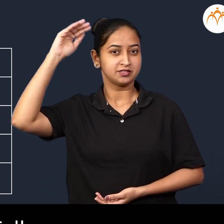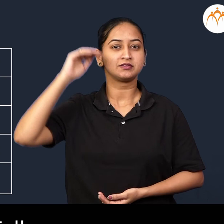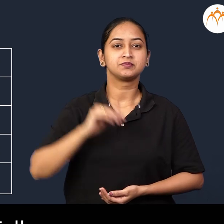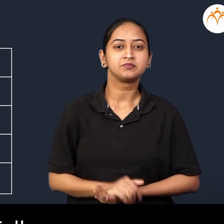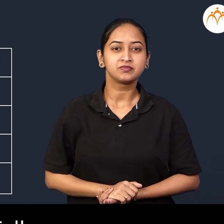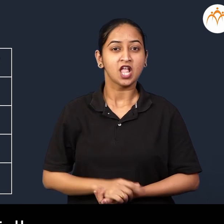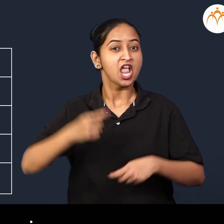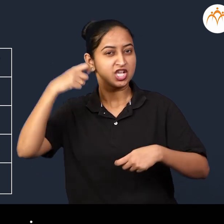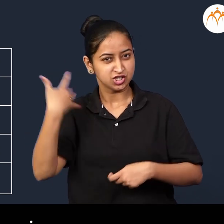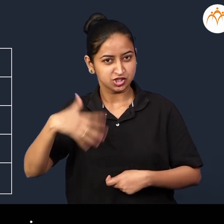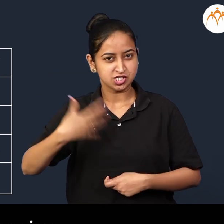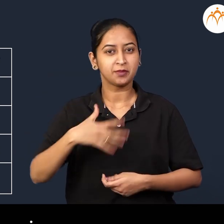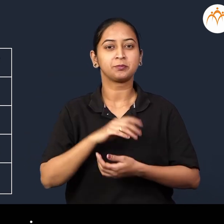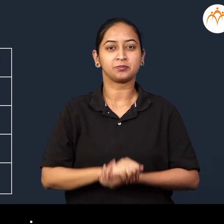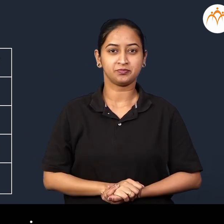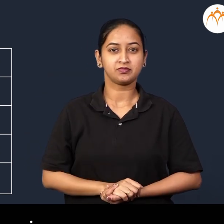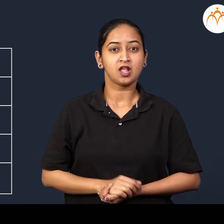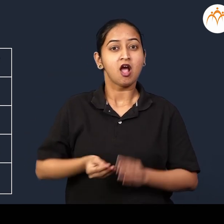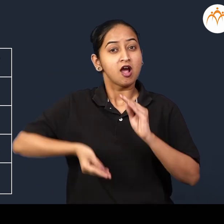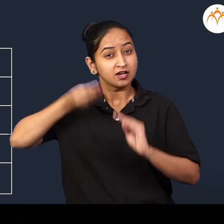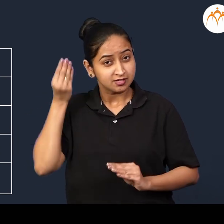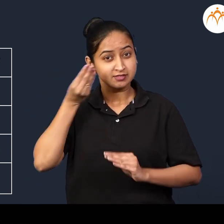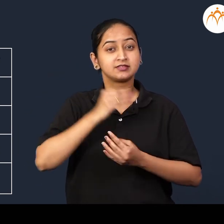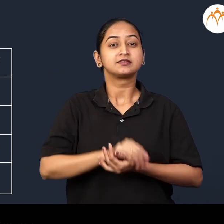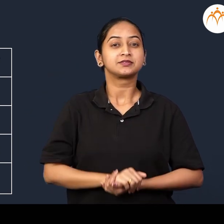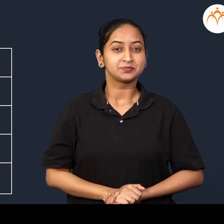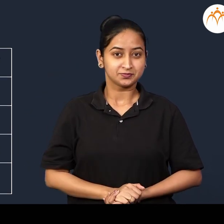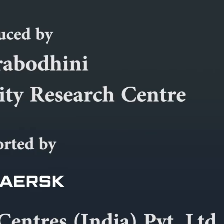Expensive More What